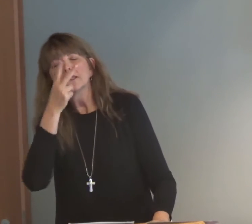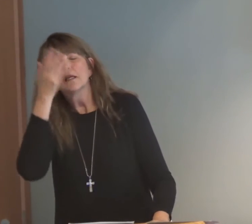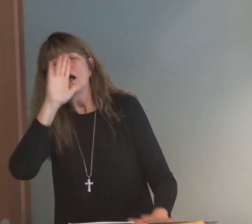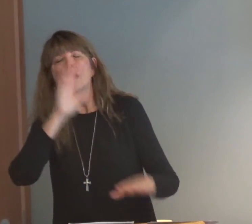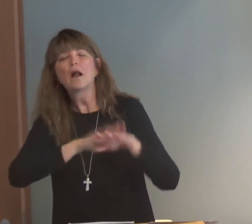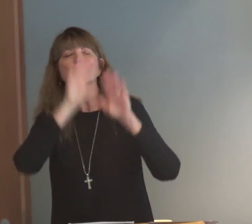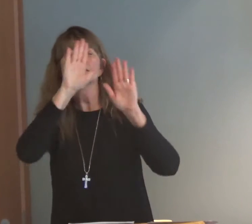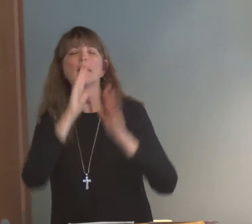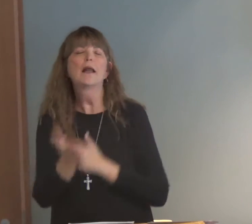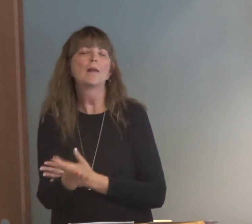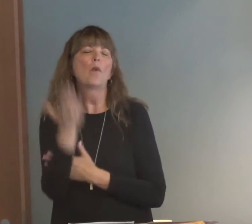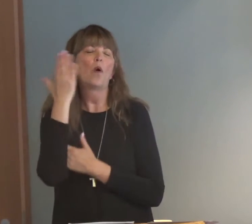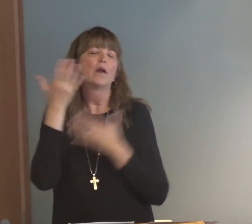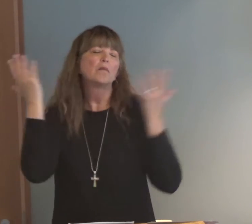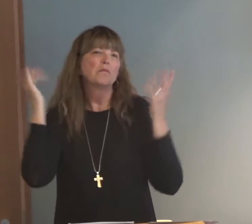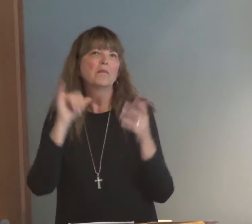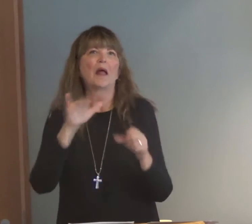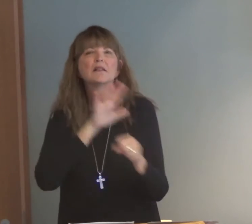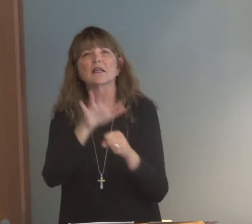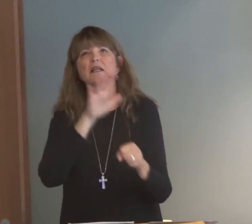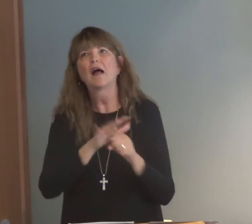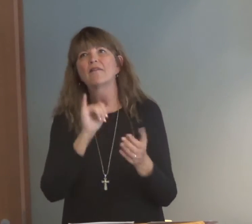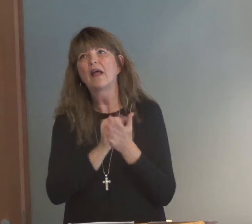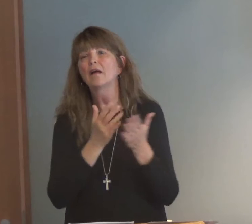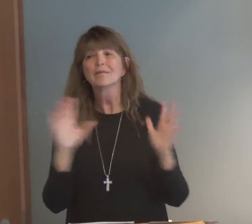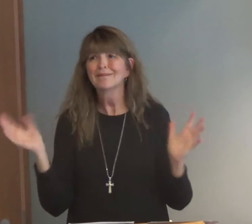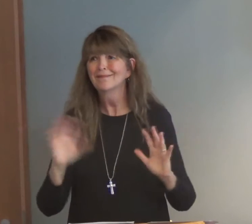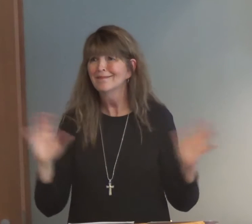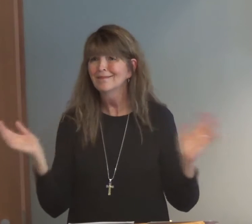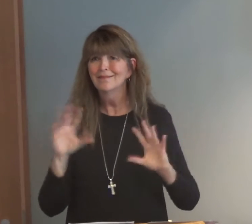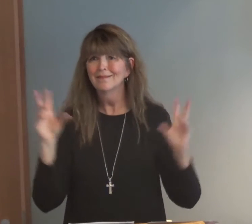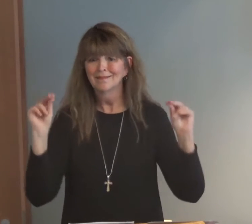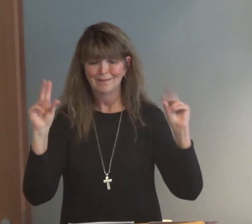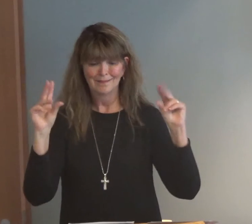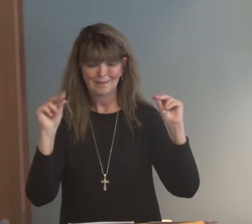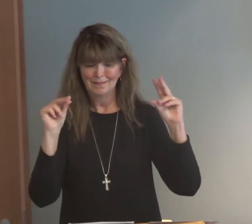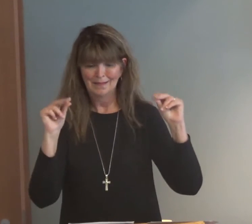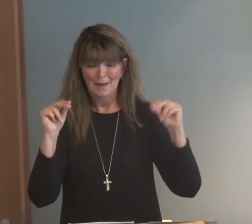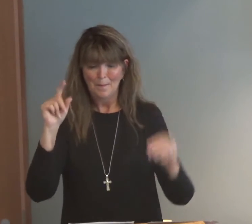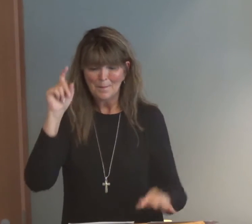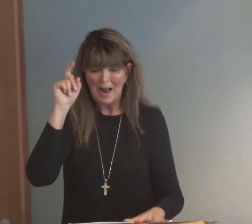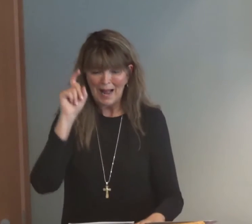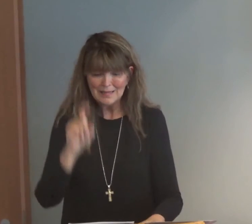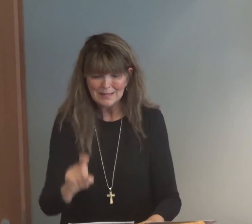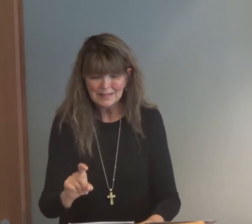So we say, okay, God, yeah, I know, I'm going to see God on Sunday mornings. That's probably enough, right? Well, it's not.